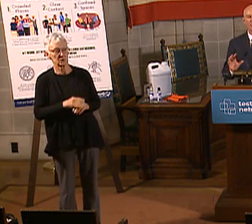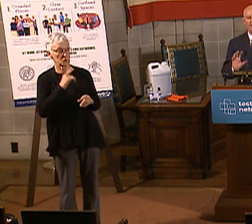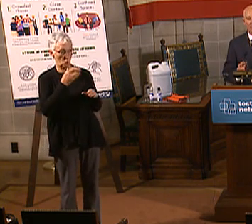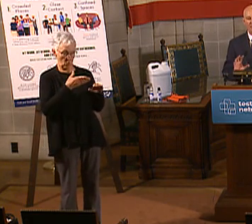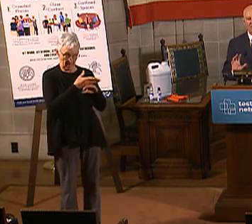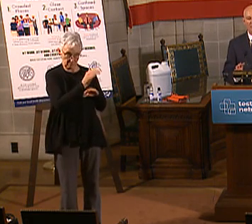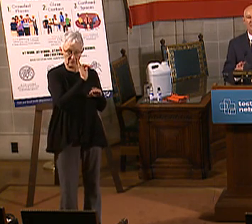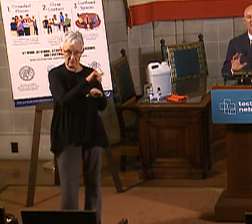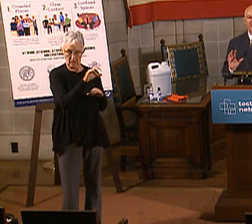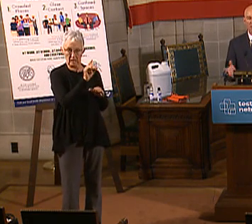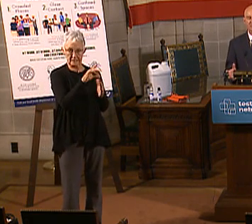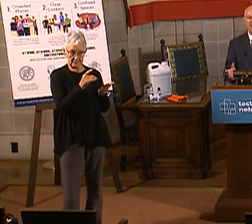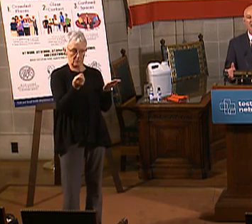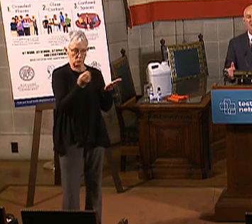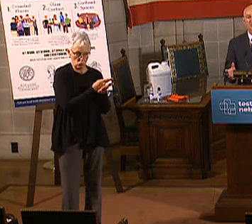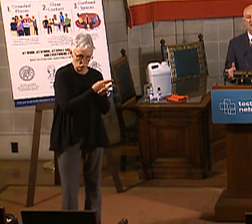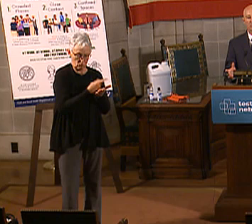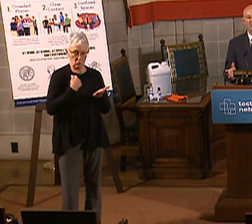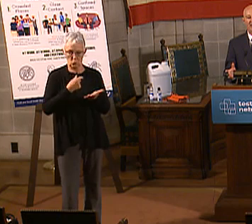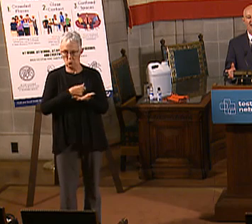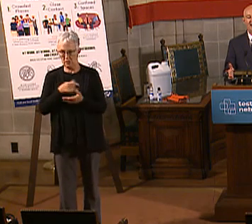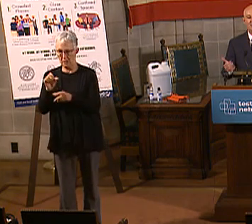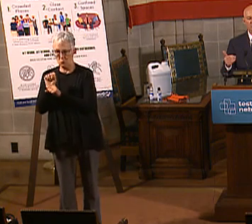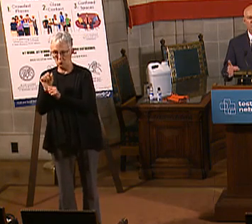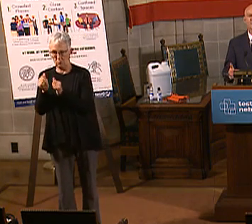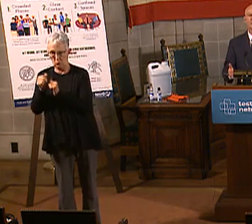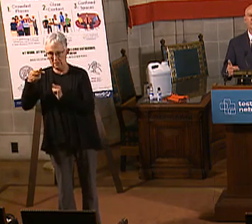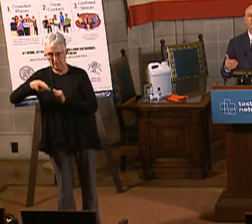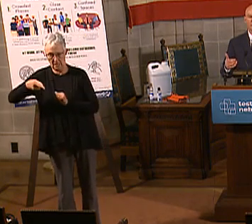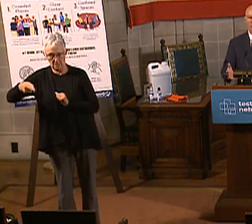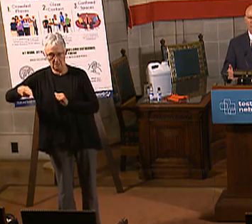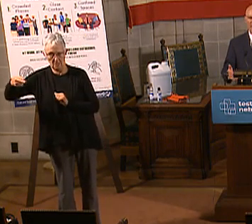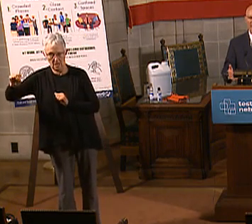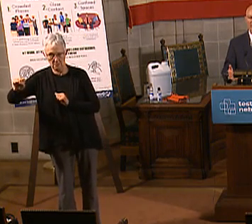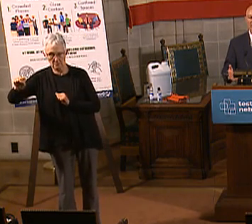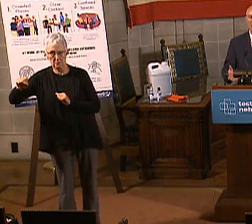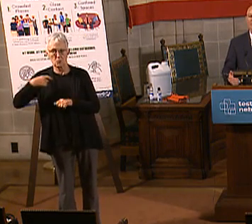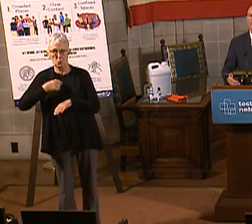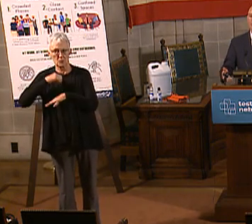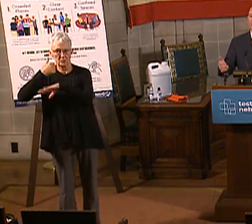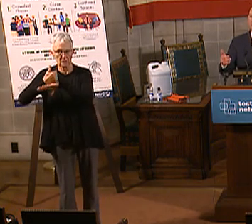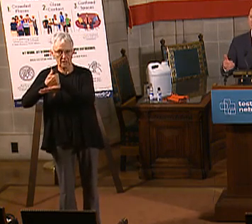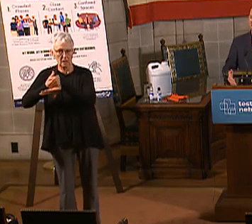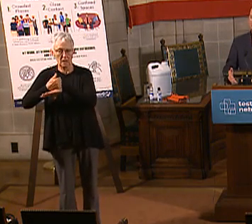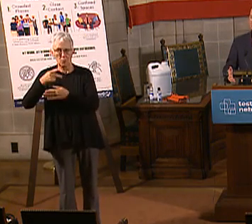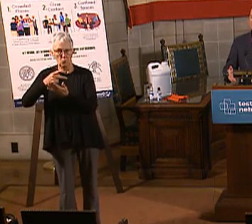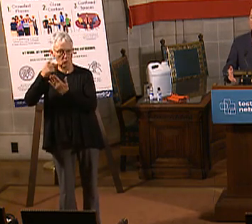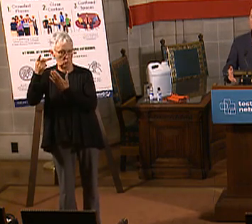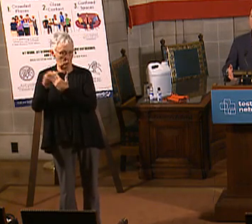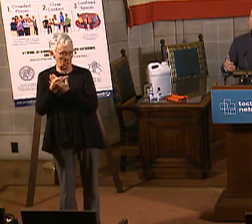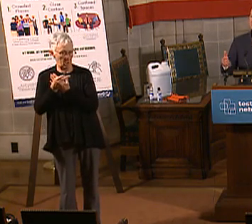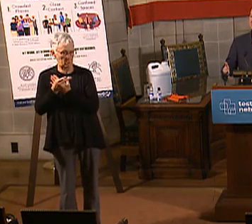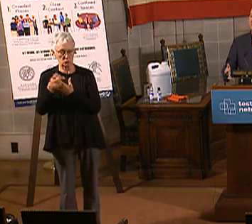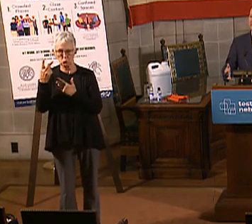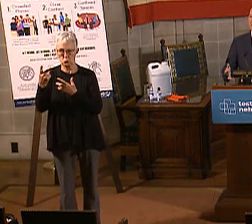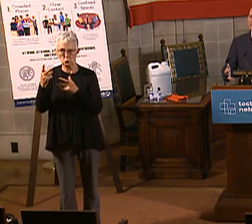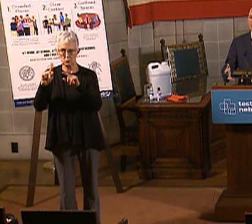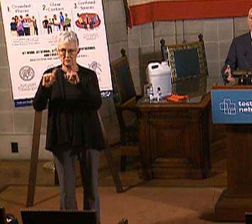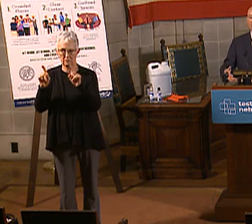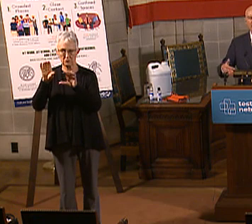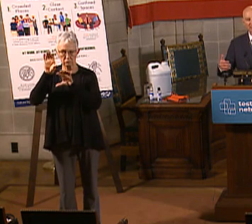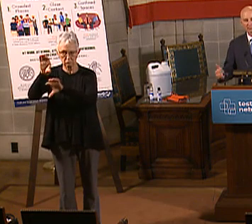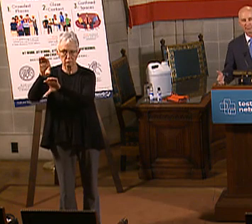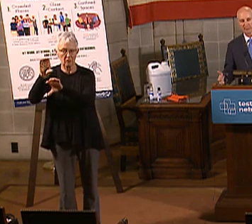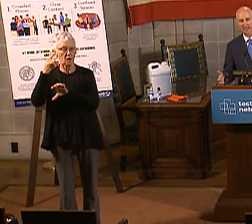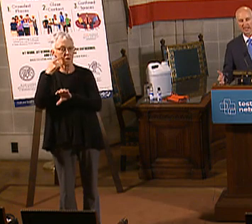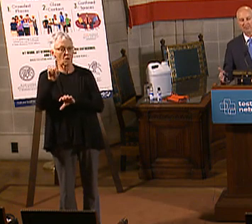worked on our Heritage Health Adult to be able to provide a two-tiered program for those able-bodied adults who will be signing up